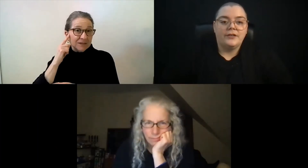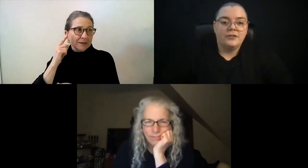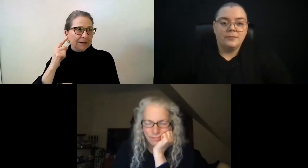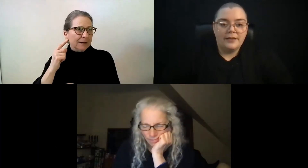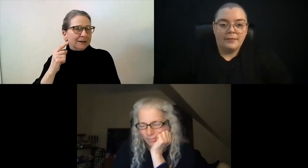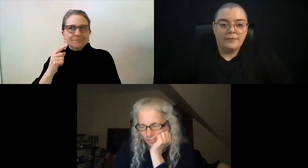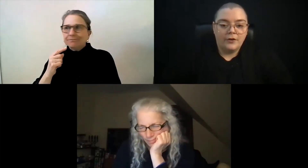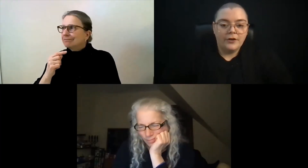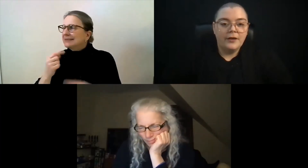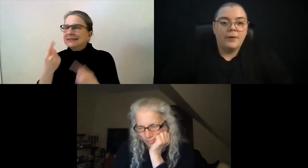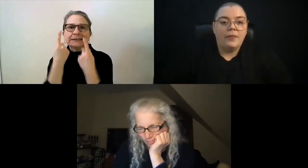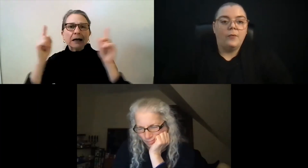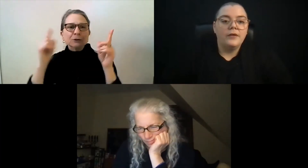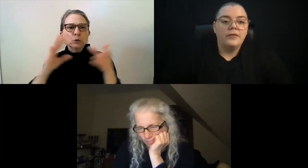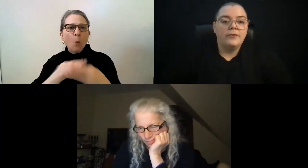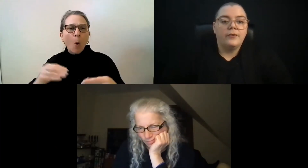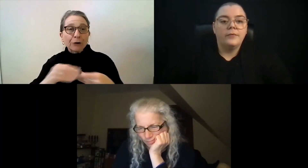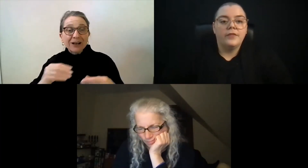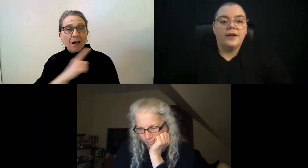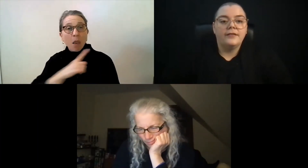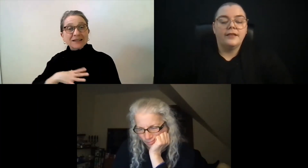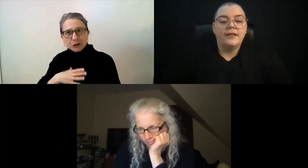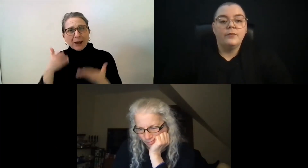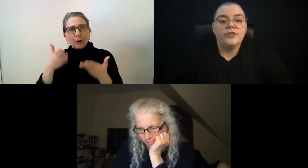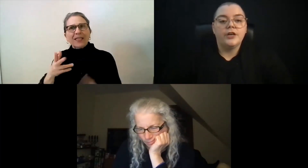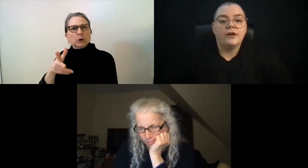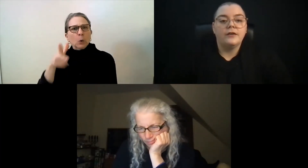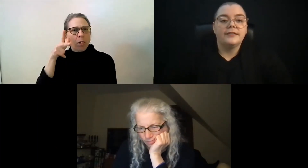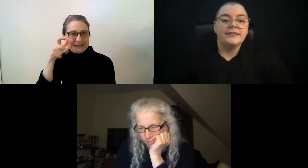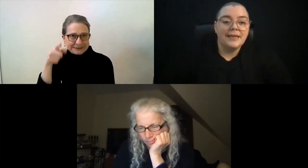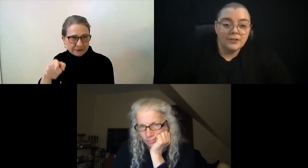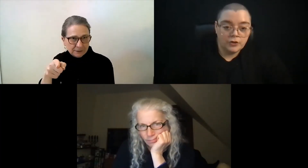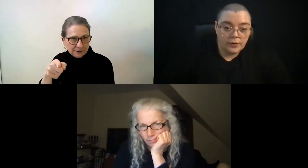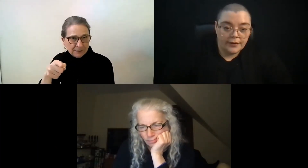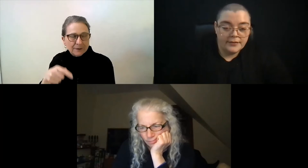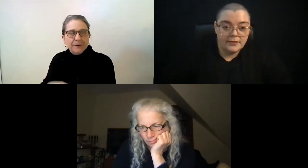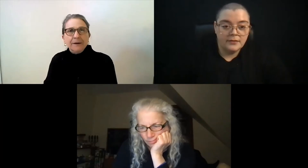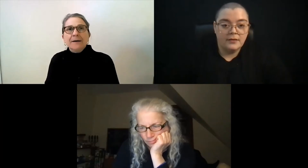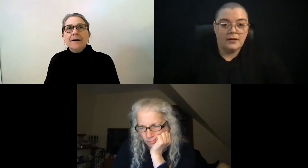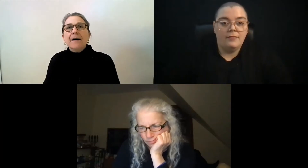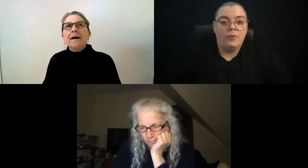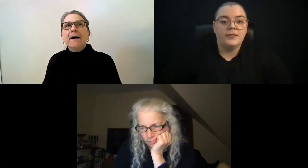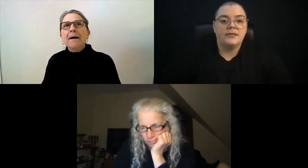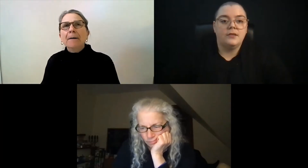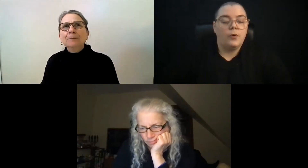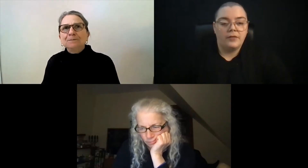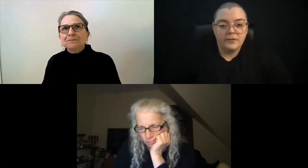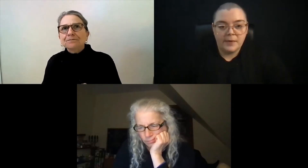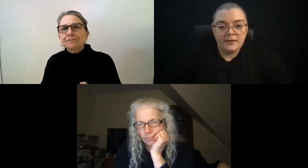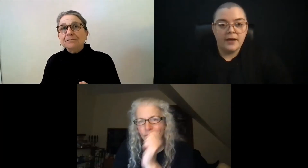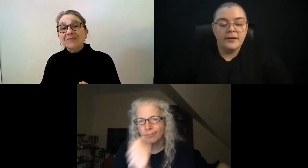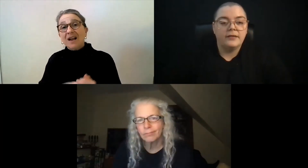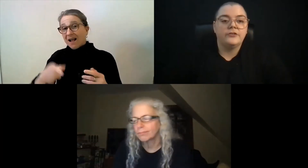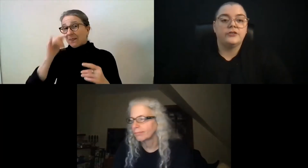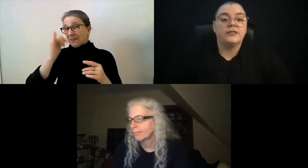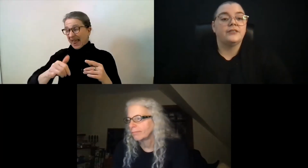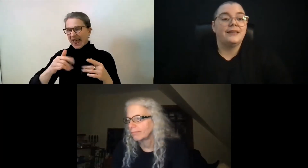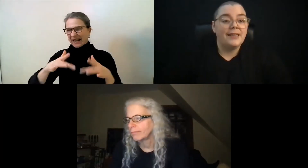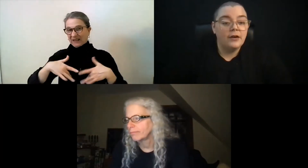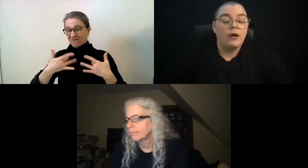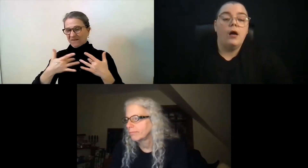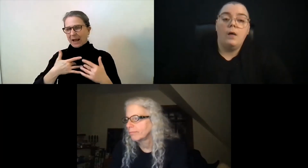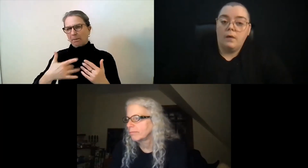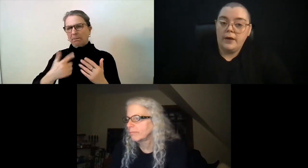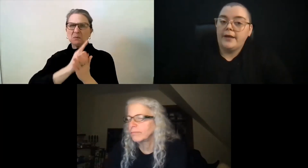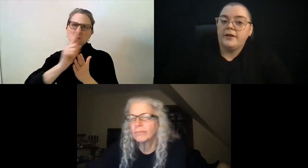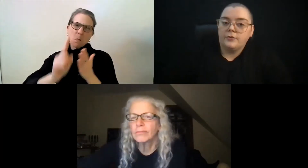legislators to make them feel good about the work that they're doing with us. And then we share success stories of what's the work that's been done and legislators can